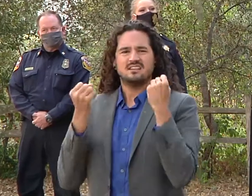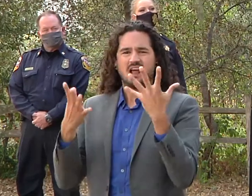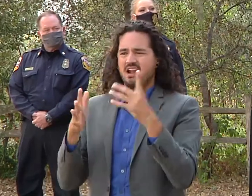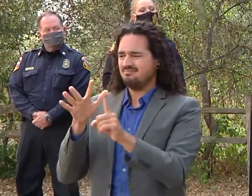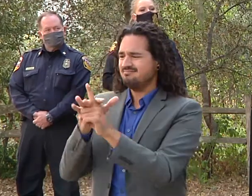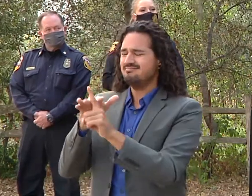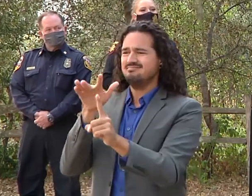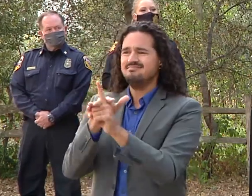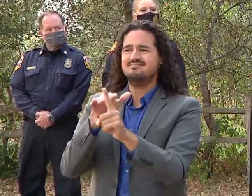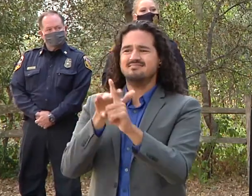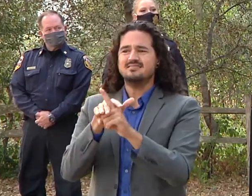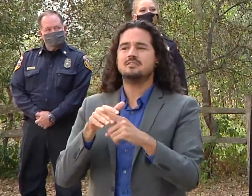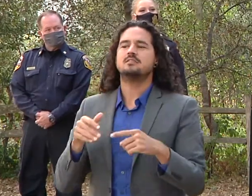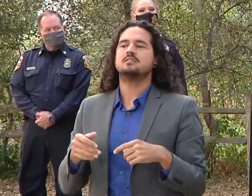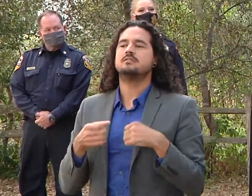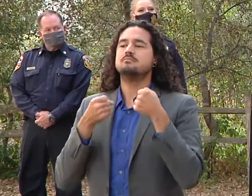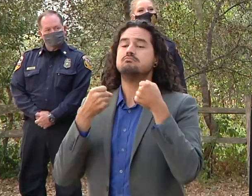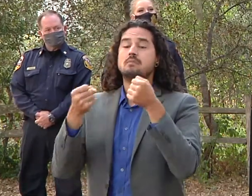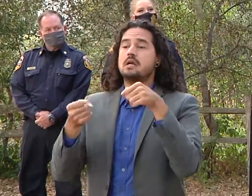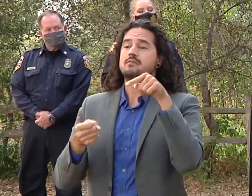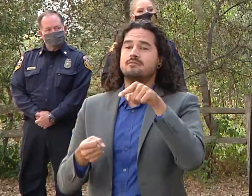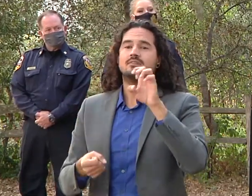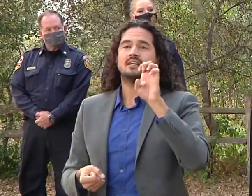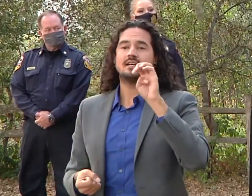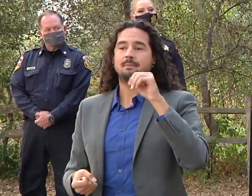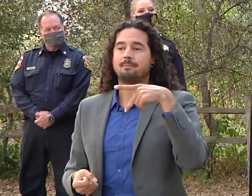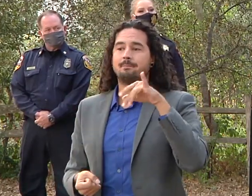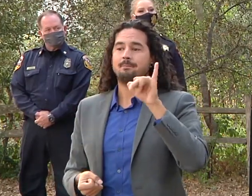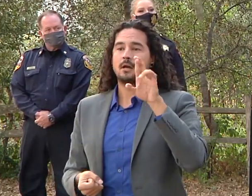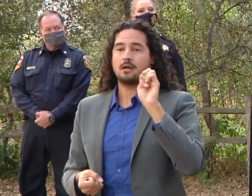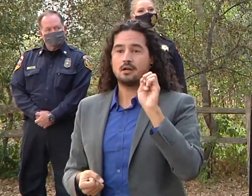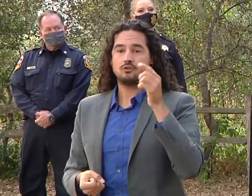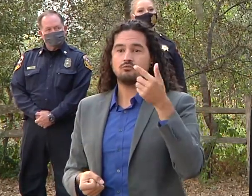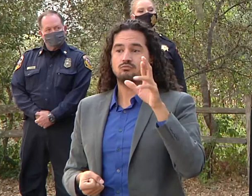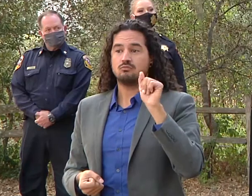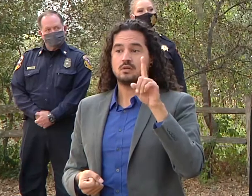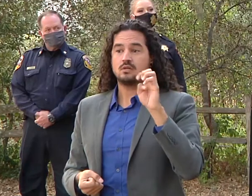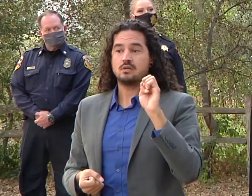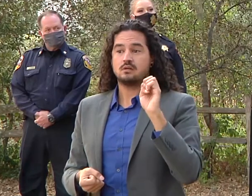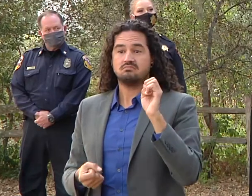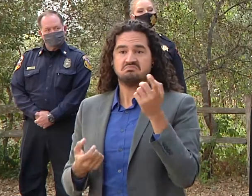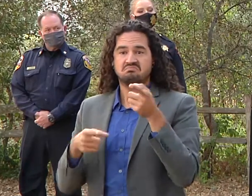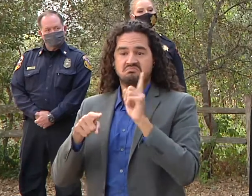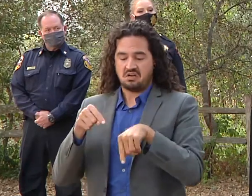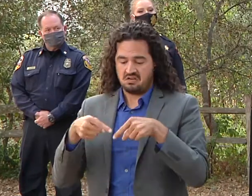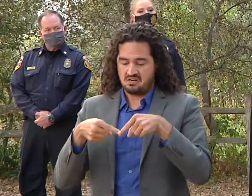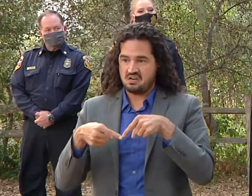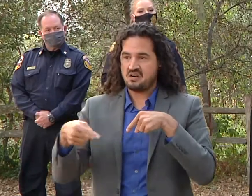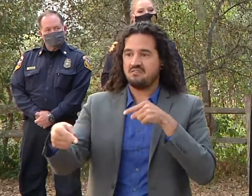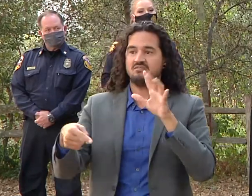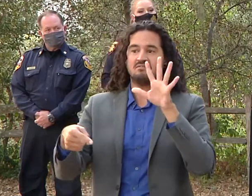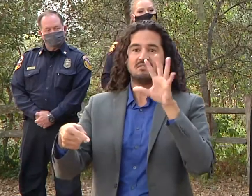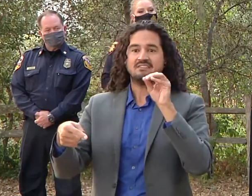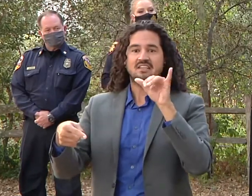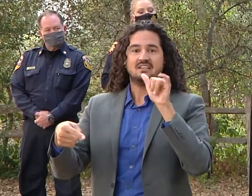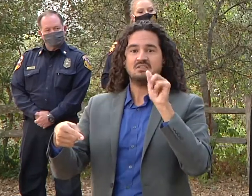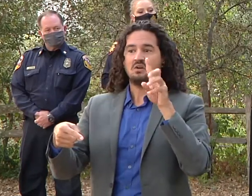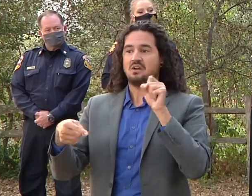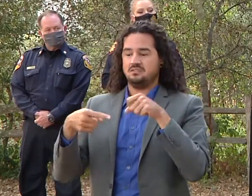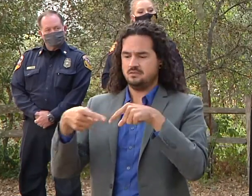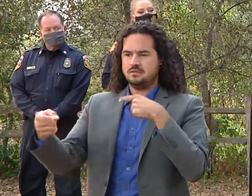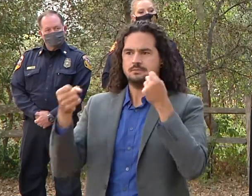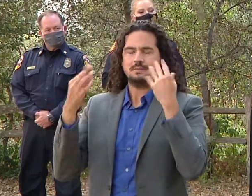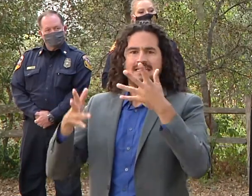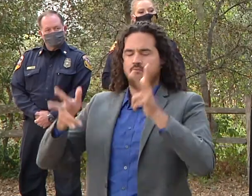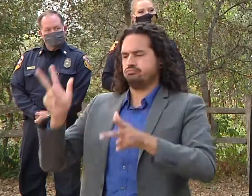drove empire grade you couldn't go 50 yards without a number of pg and e trucks i mean really there's so many different pg and e resources